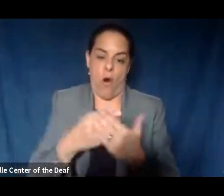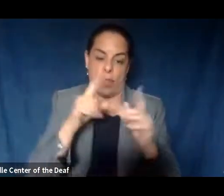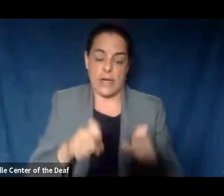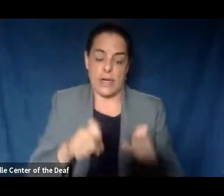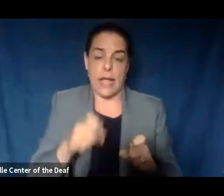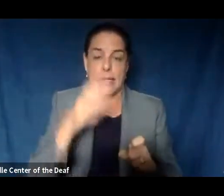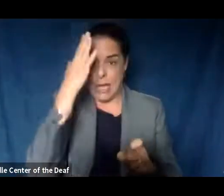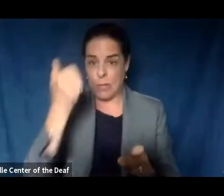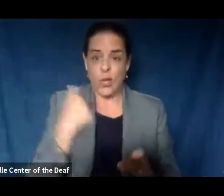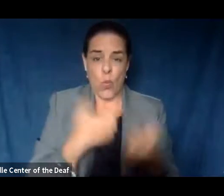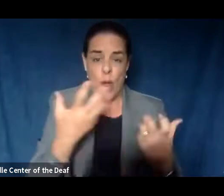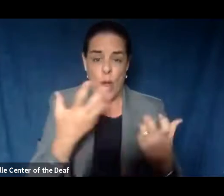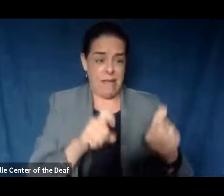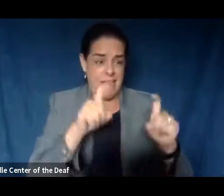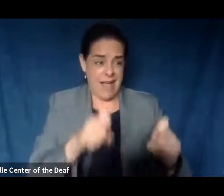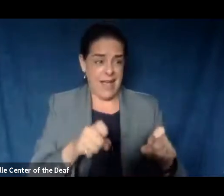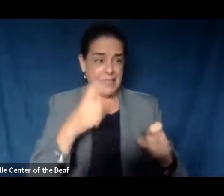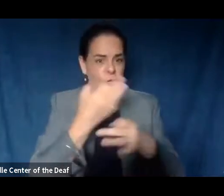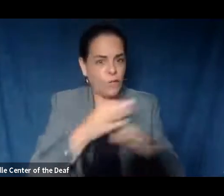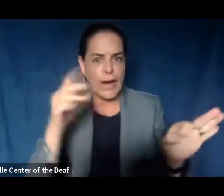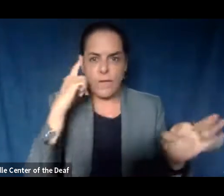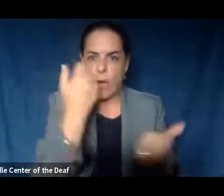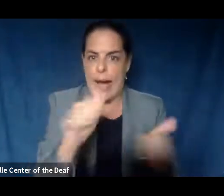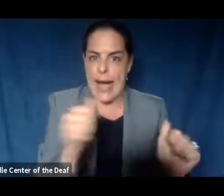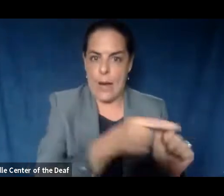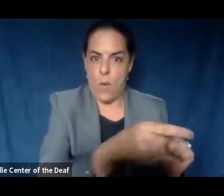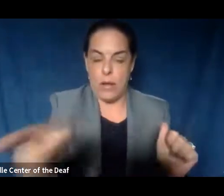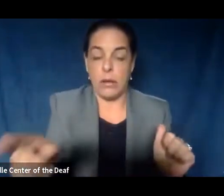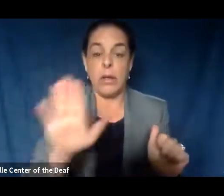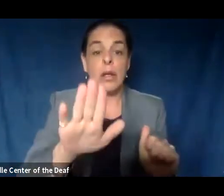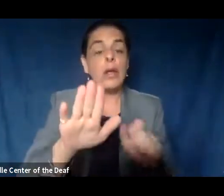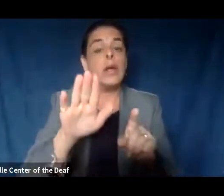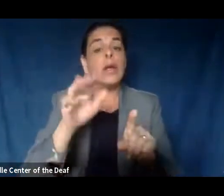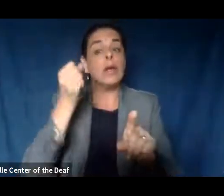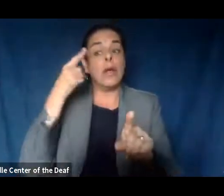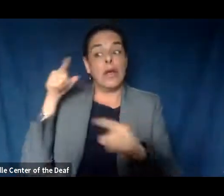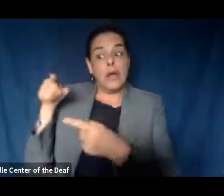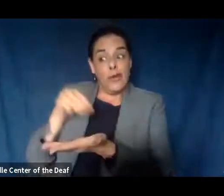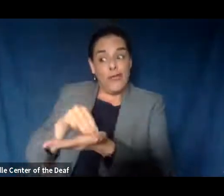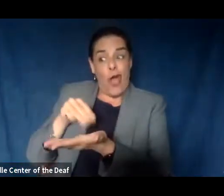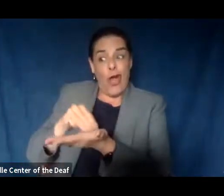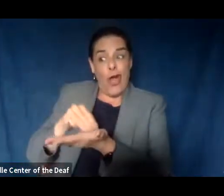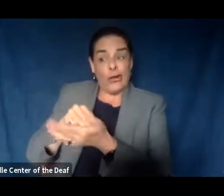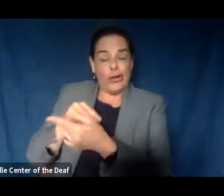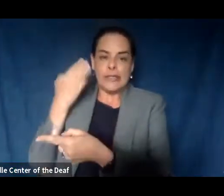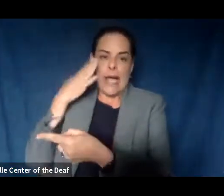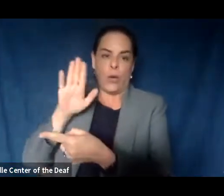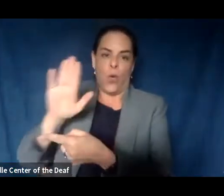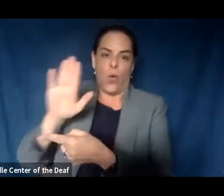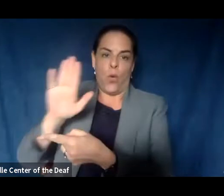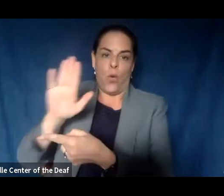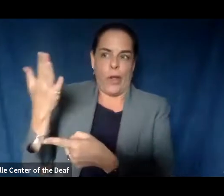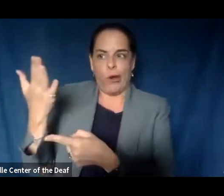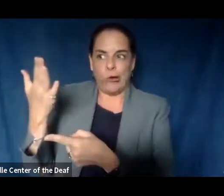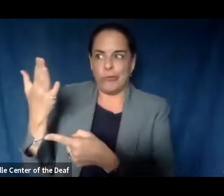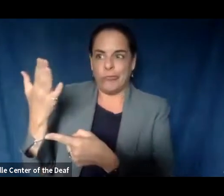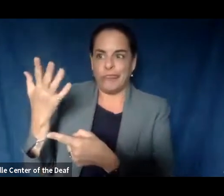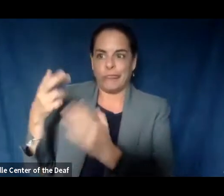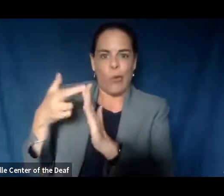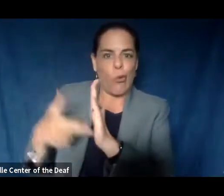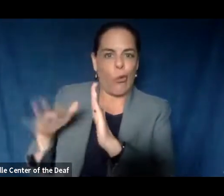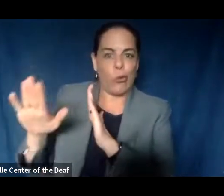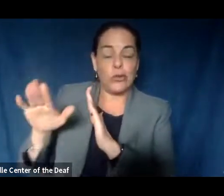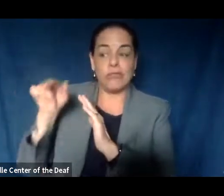When I talk about other providers, I don't know what their protocols are. Those are individual by provider. They use their clinical